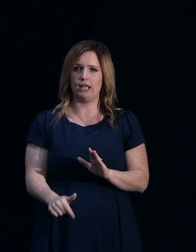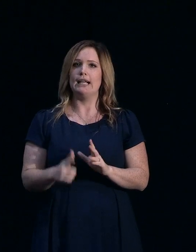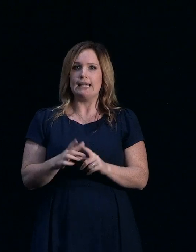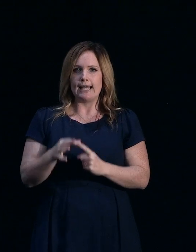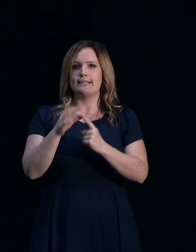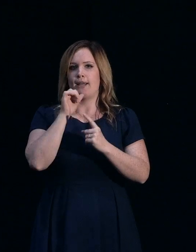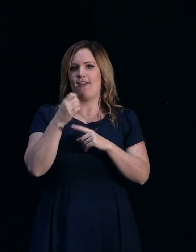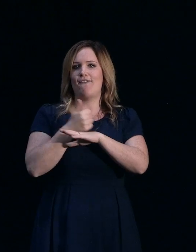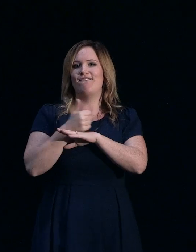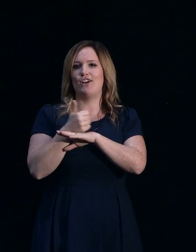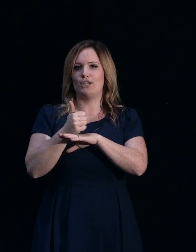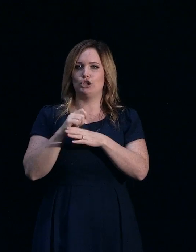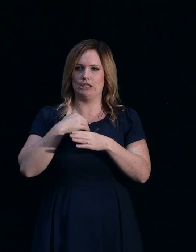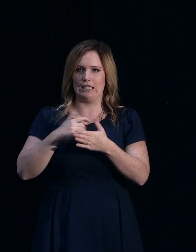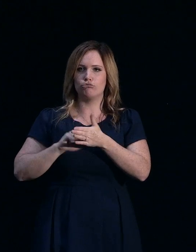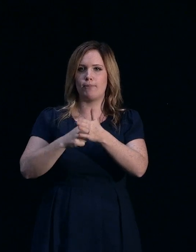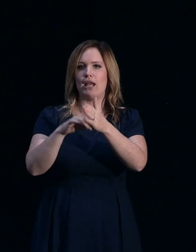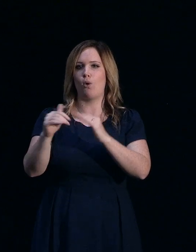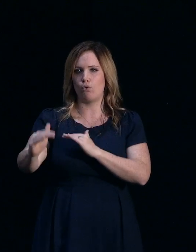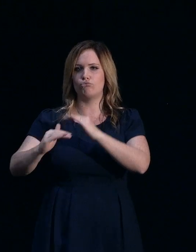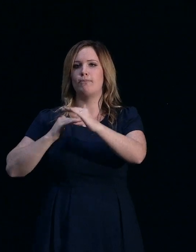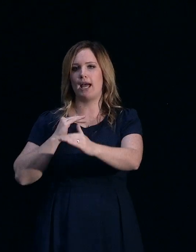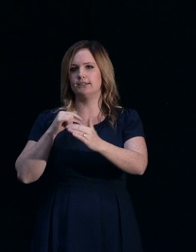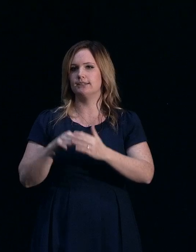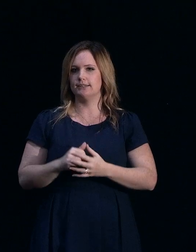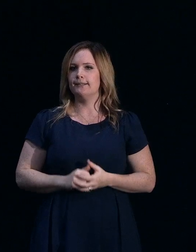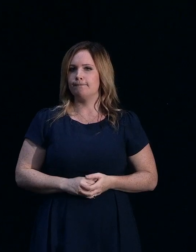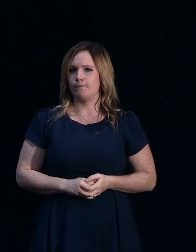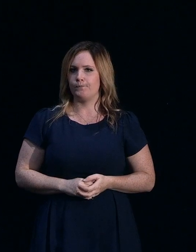there's foundation repairs or replacement of the foundation.